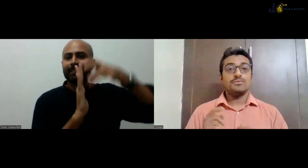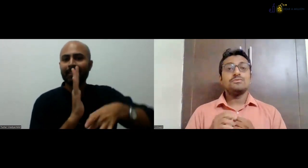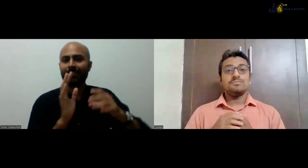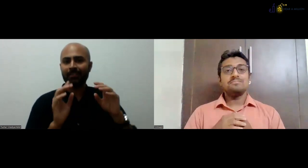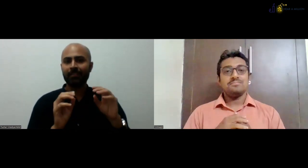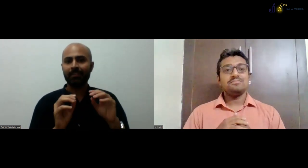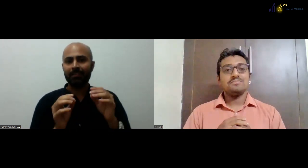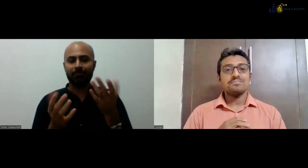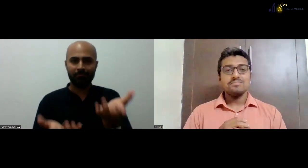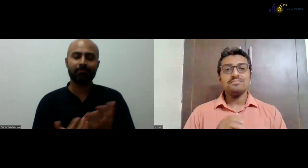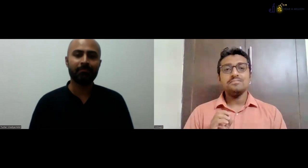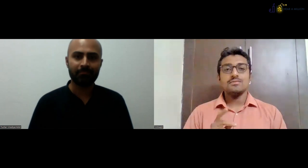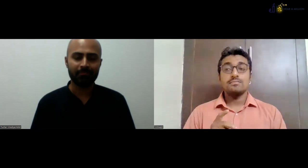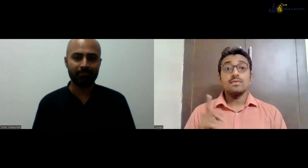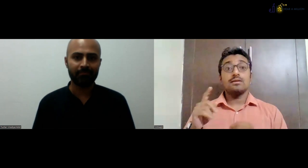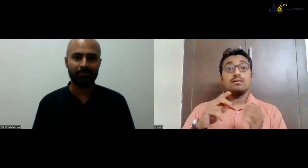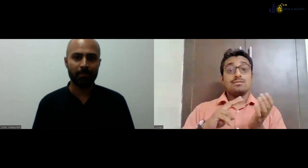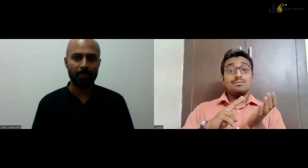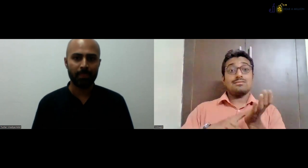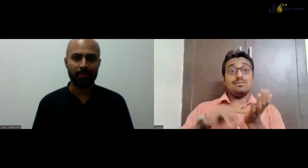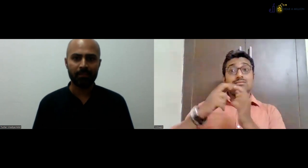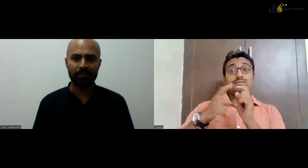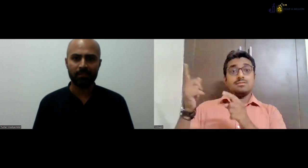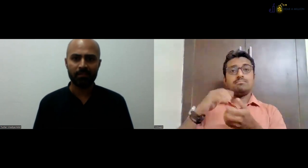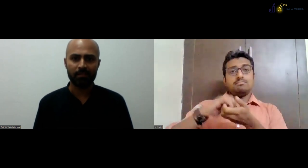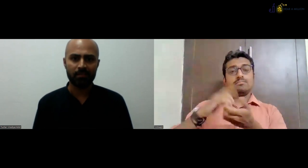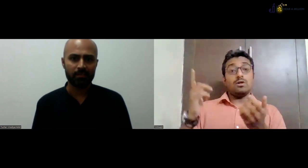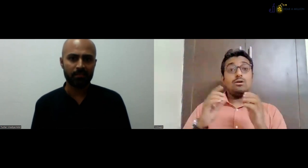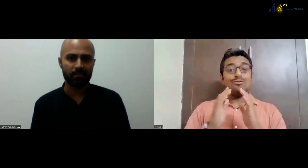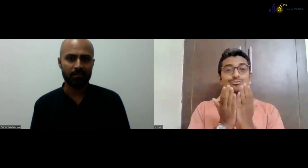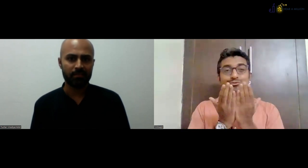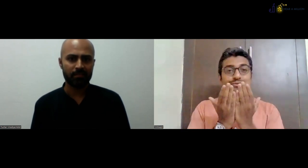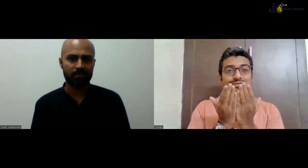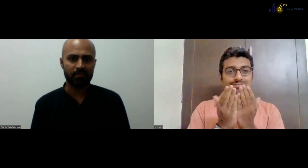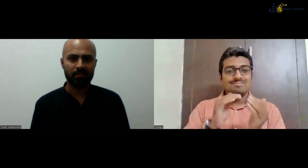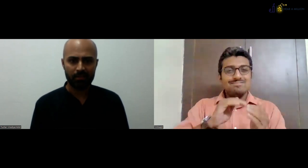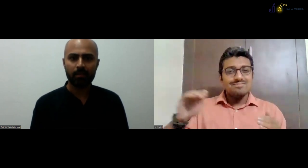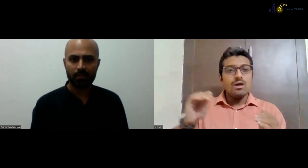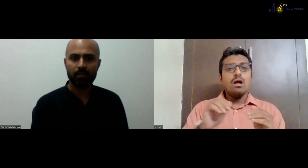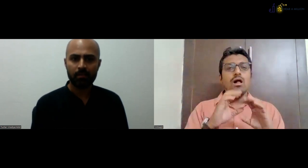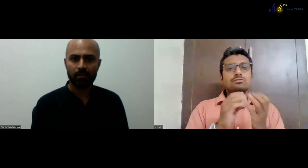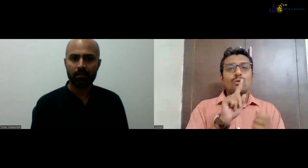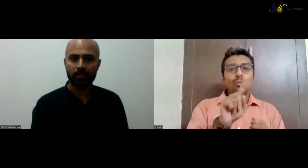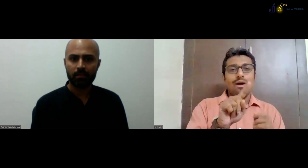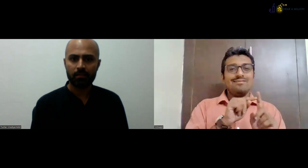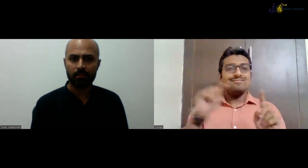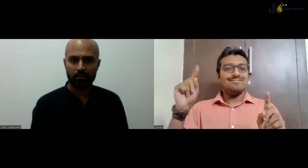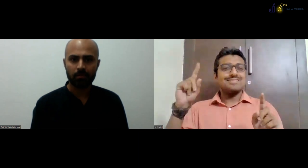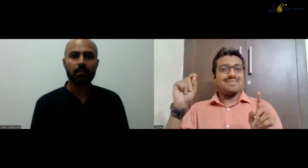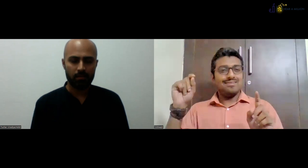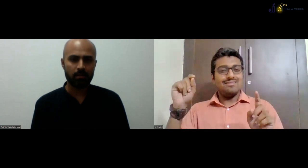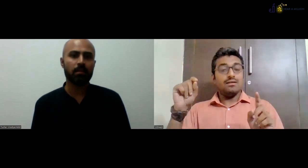you let us know about what it is, some, some information about this collab? Yes. NCRT and